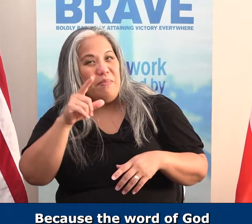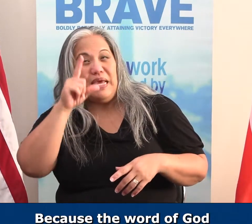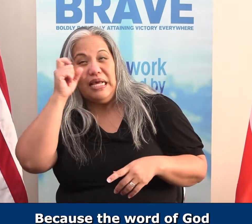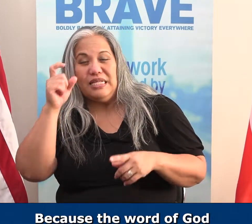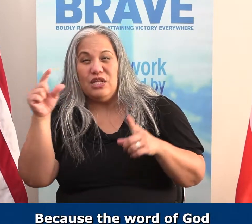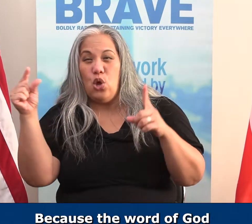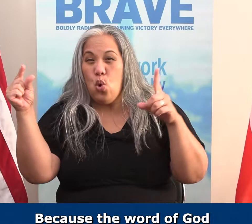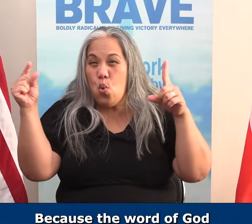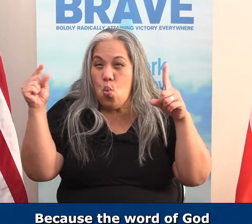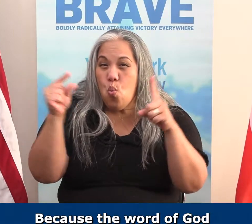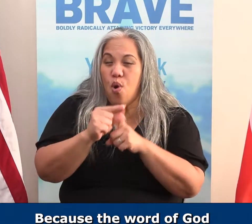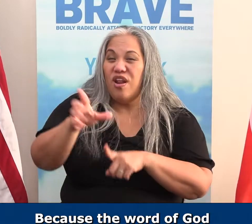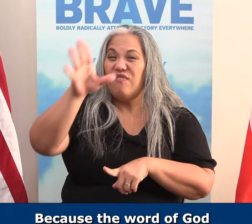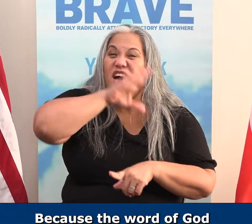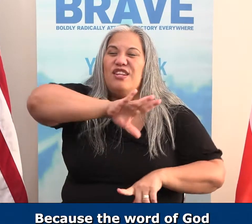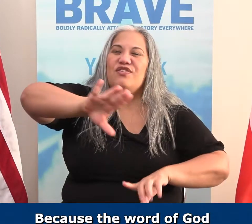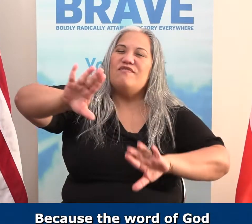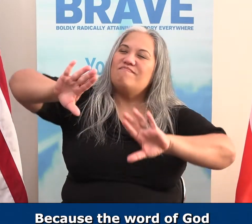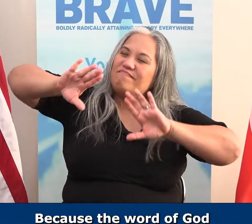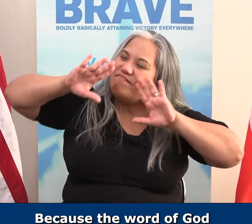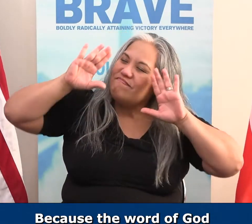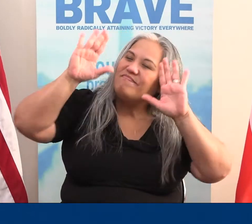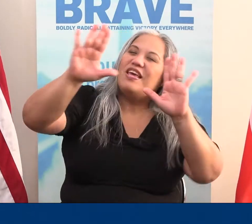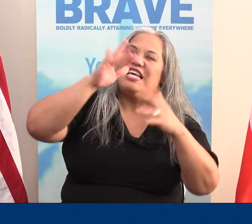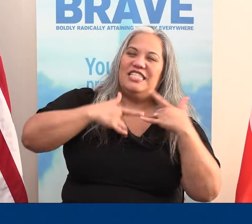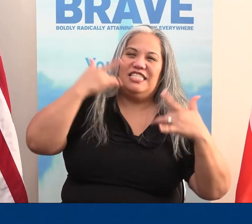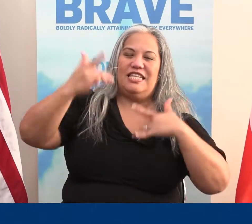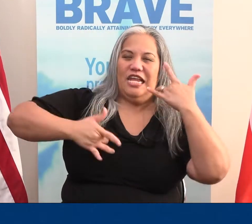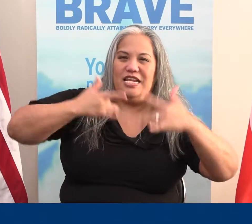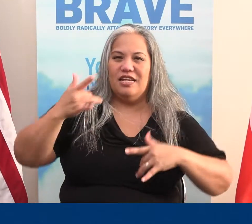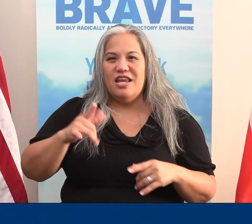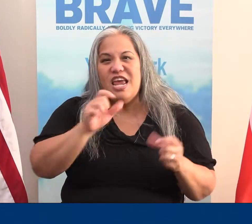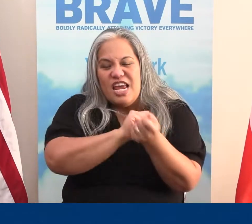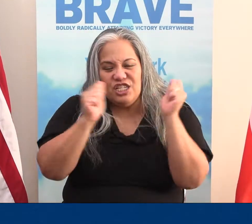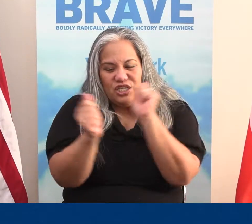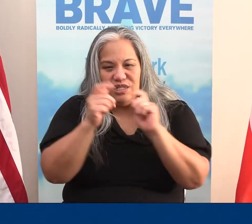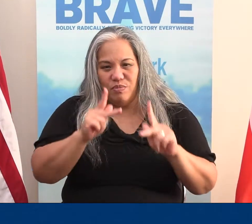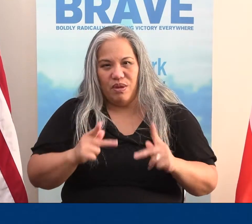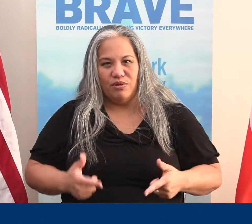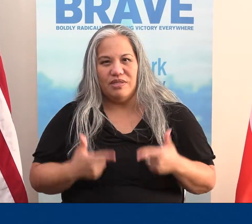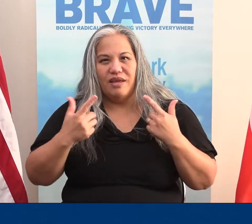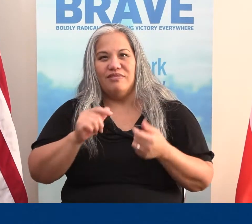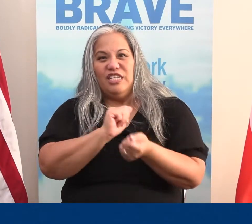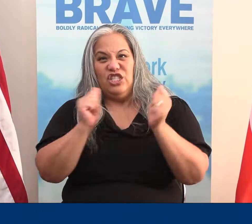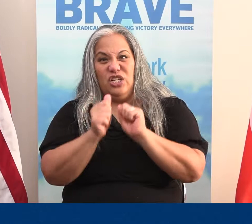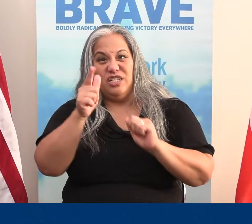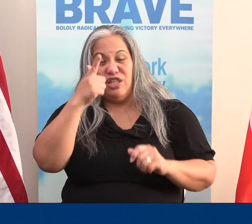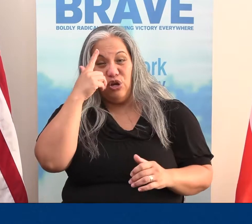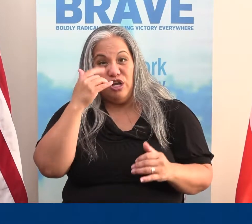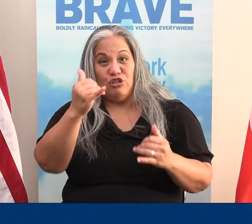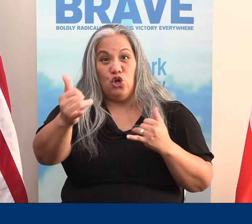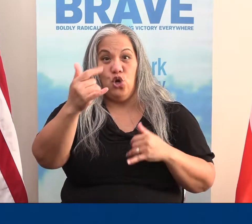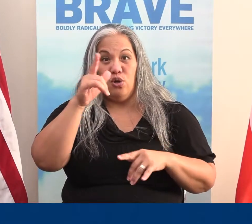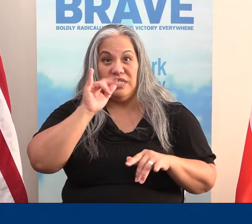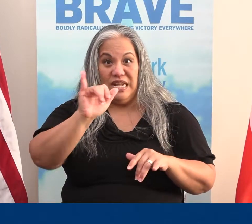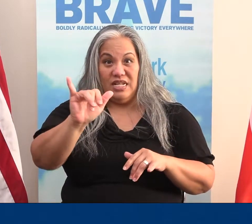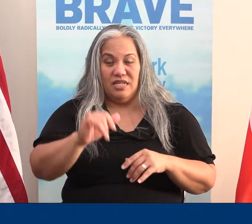God is flat exciting. Amen? Amen. It changes people's lives. It changes their eternal destiny.